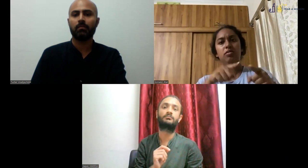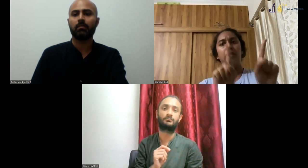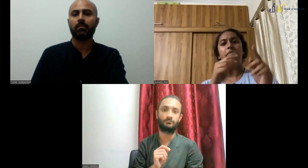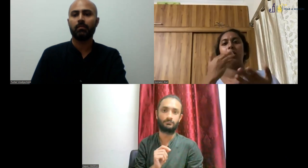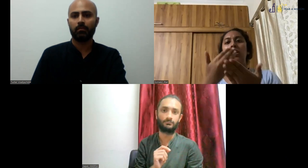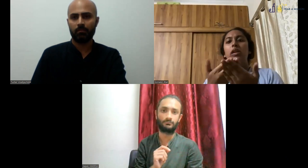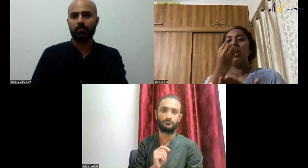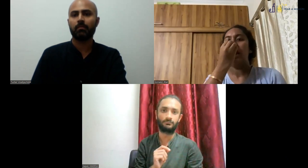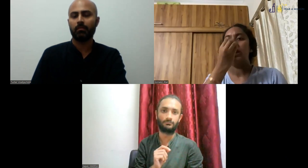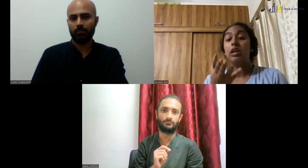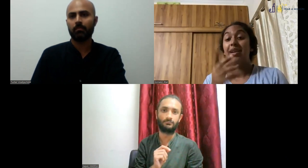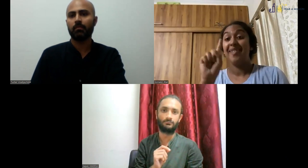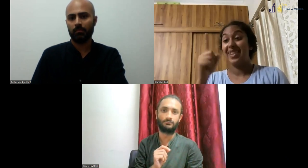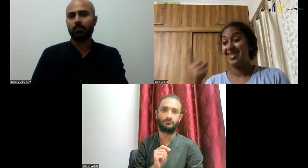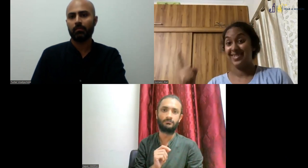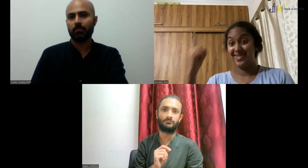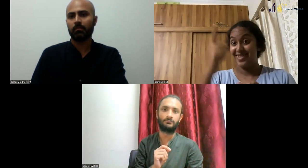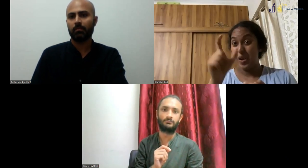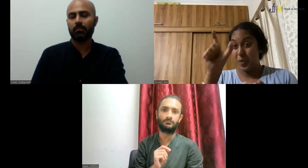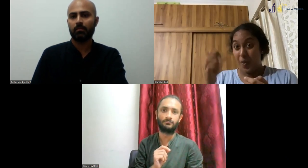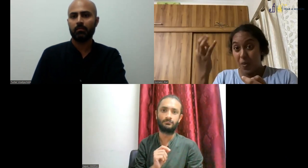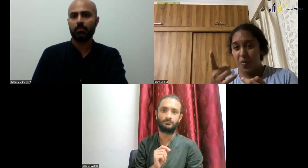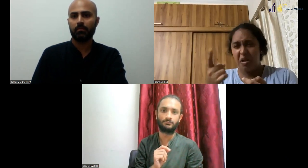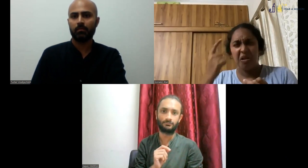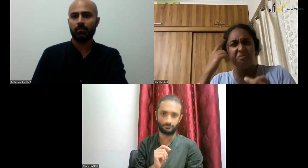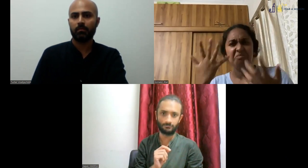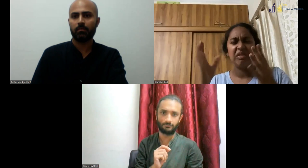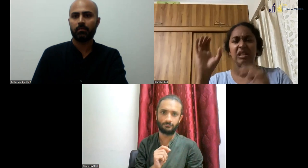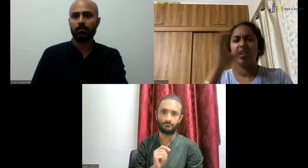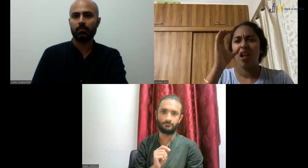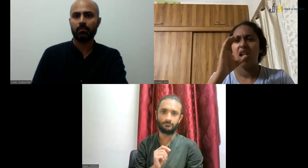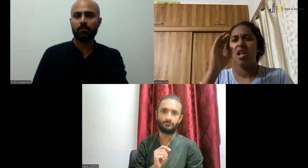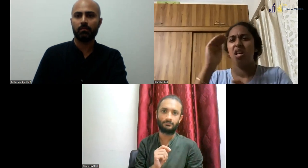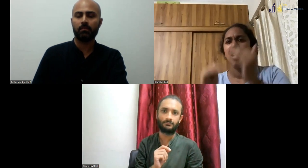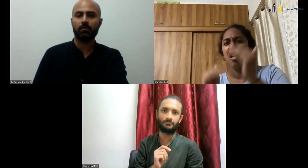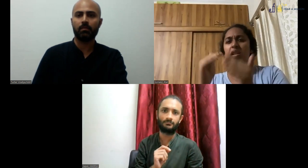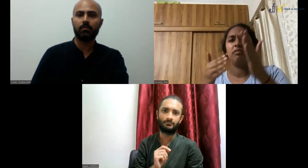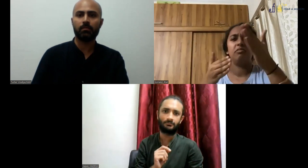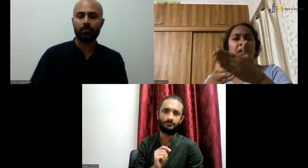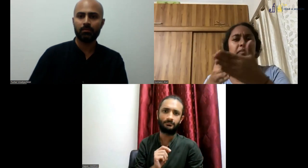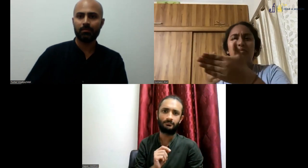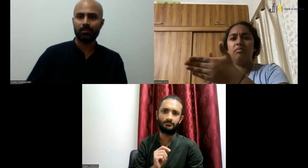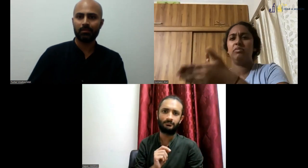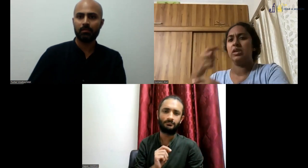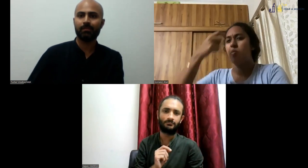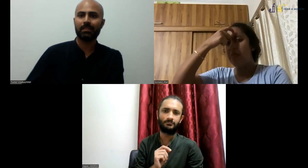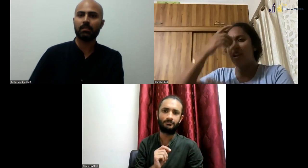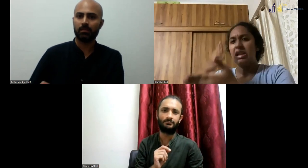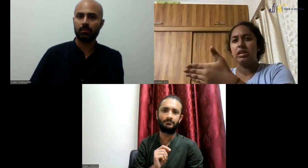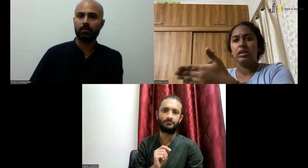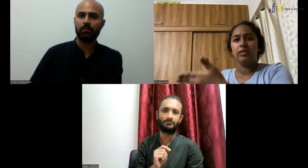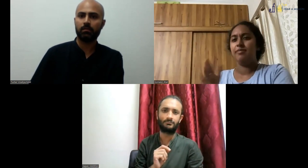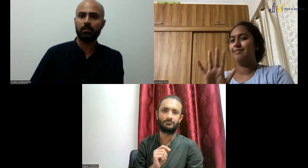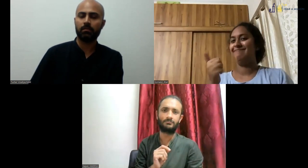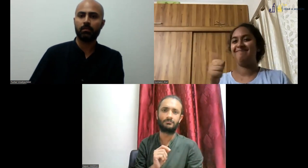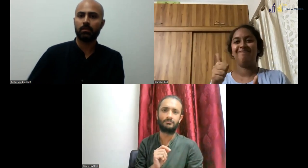to learn the things by themselves. If you are not teaching, that would be easy. When a person is joining for the first time, they are confused. They are facing